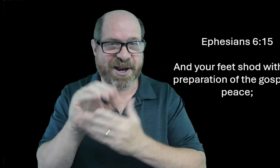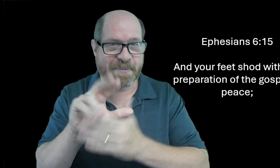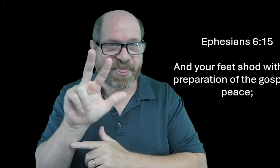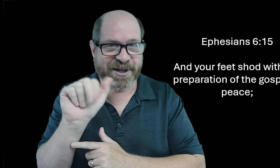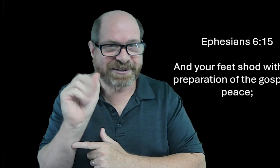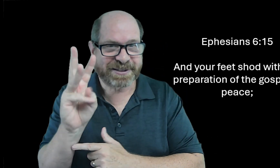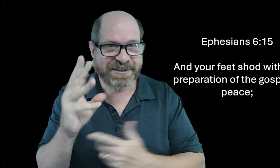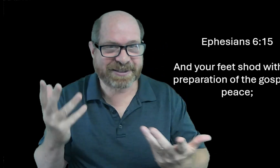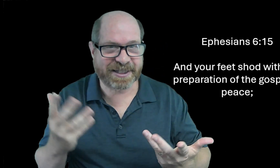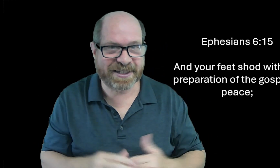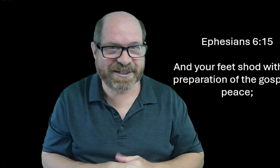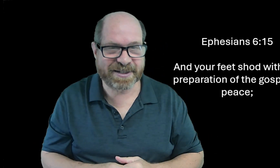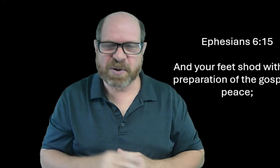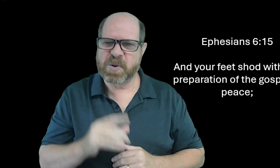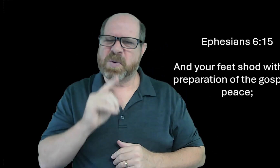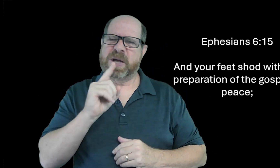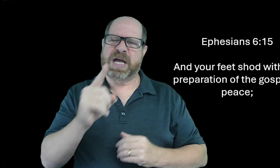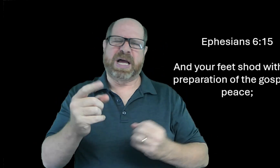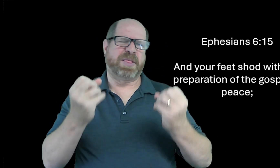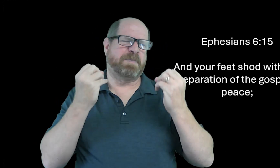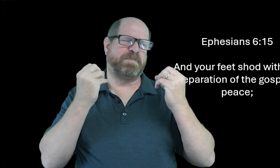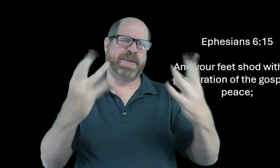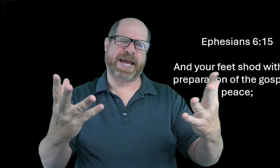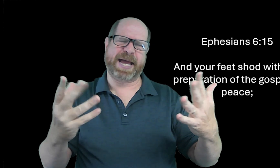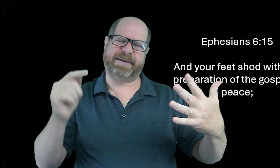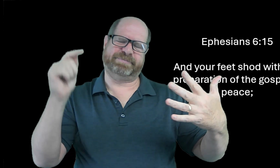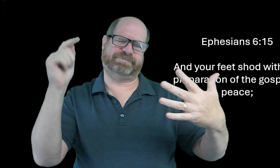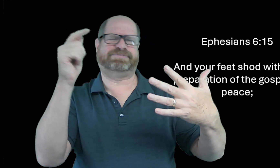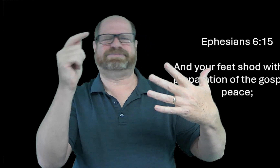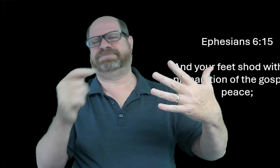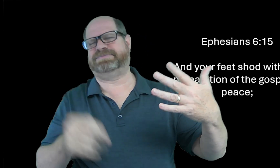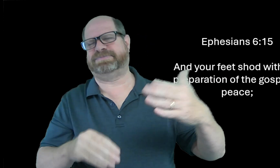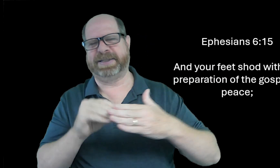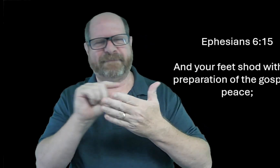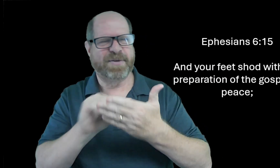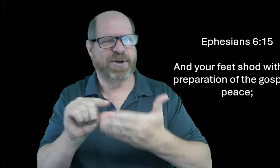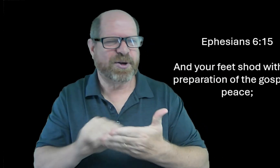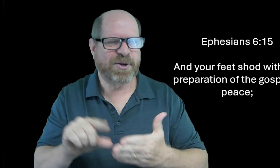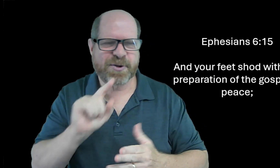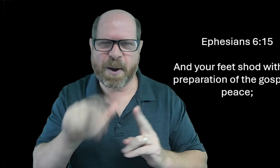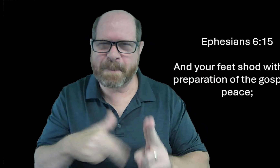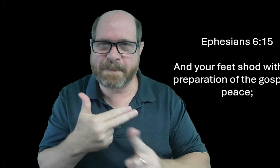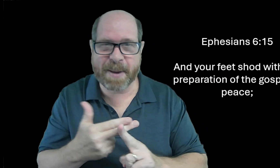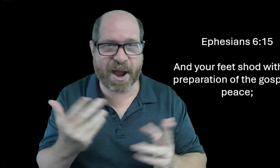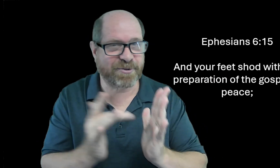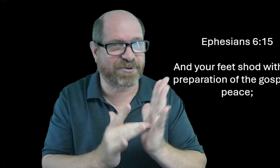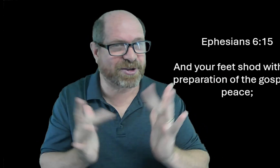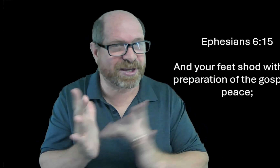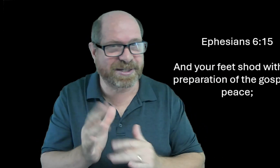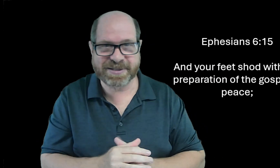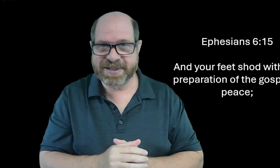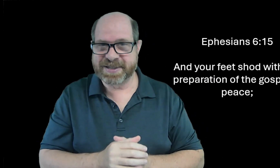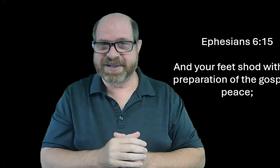like john chapter 3 16 it explains so much there are so many verses about jesus